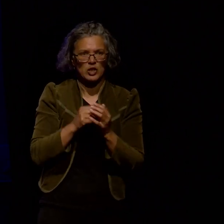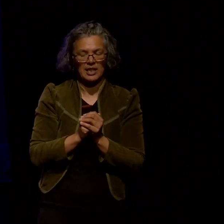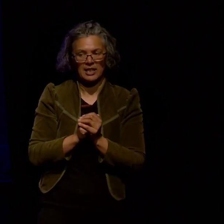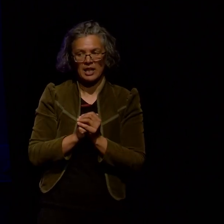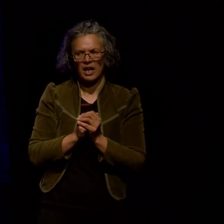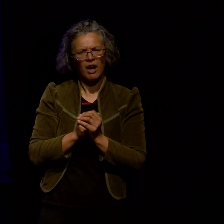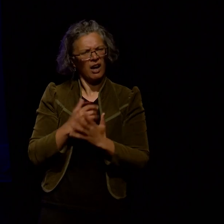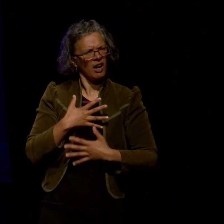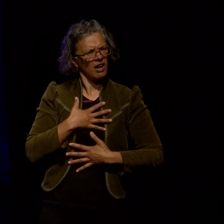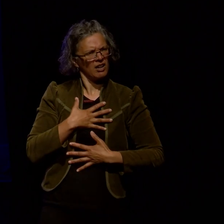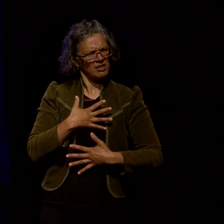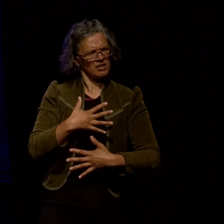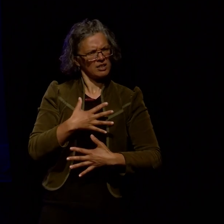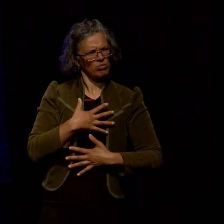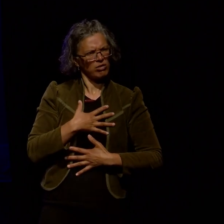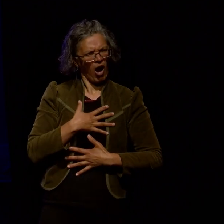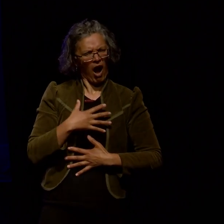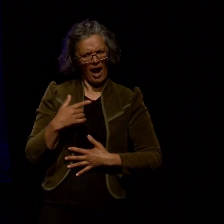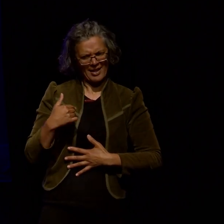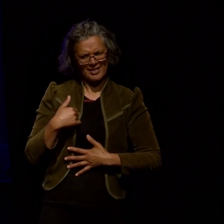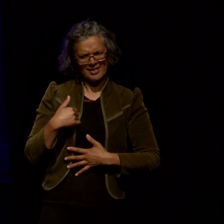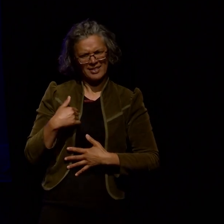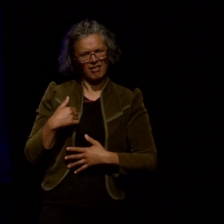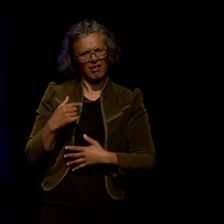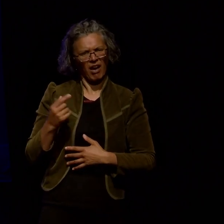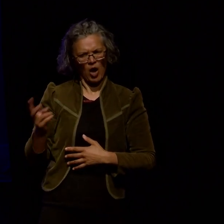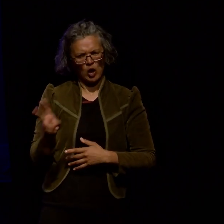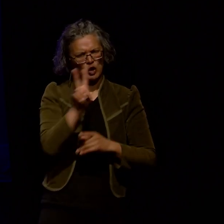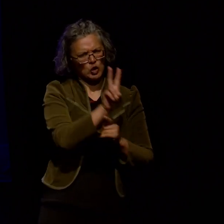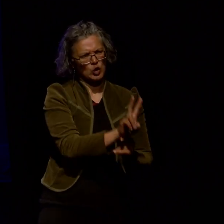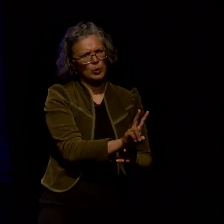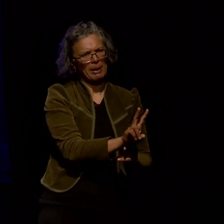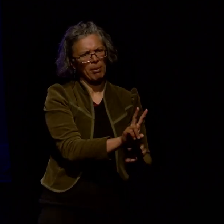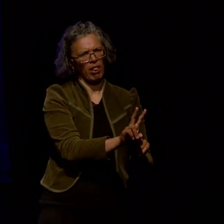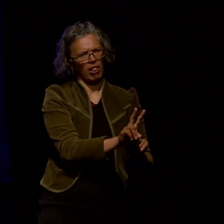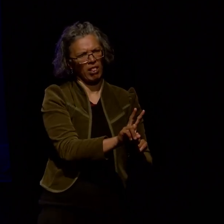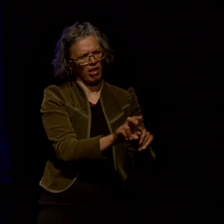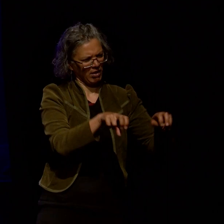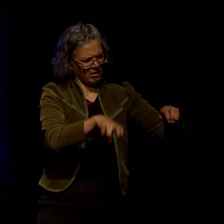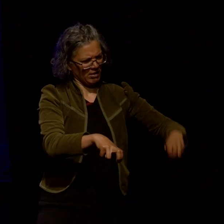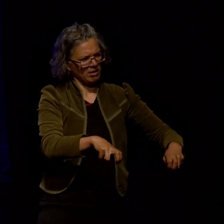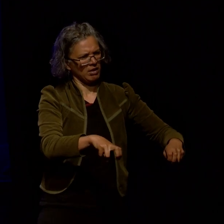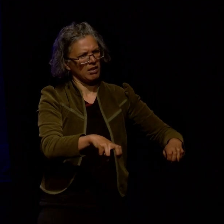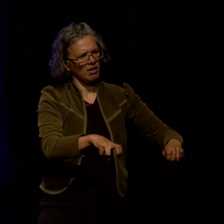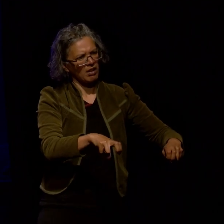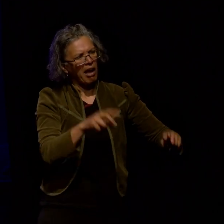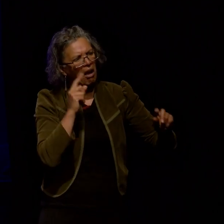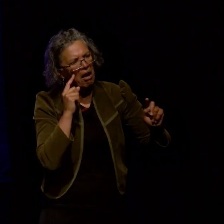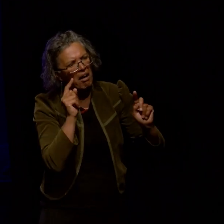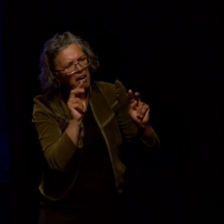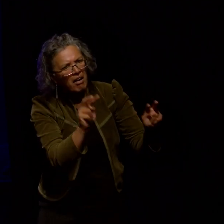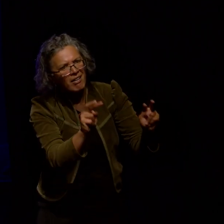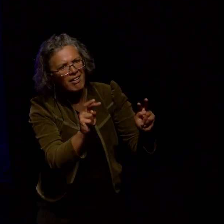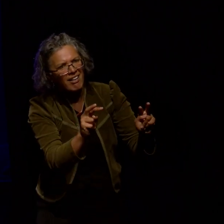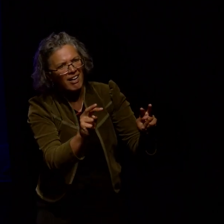pairs of people work often better than individuals watching their interactions is fascinating in addition to the